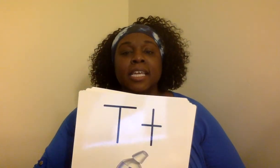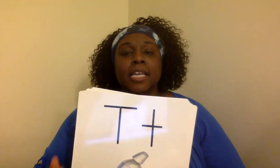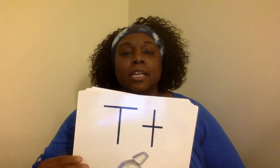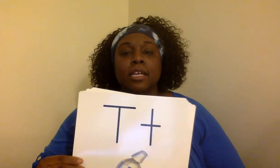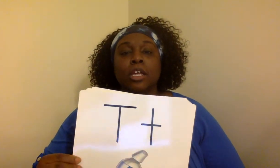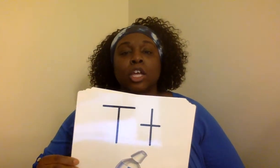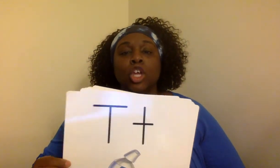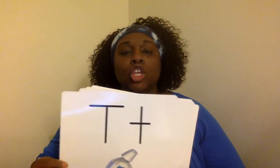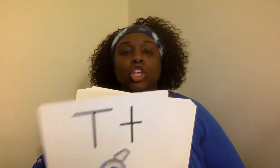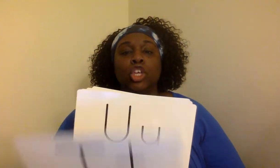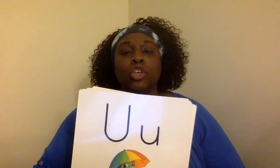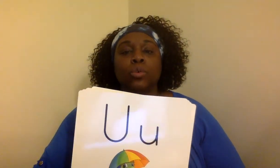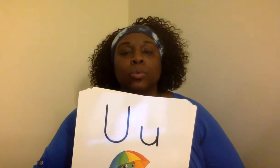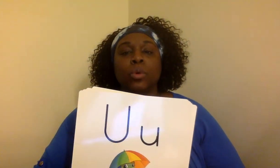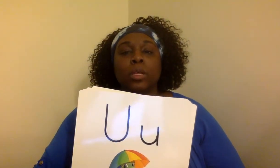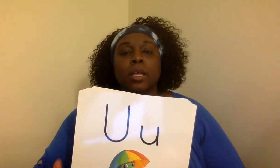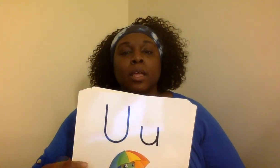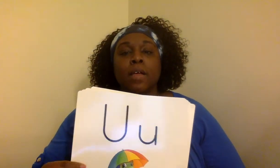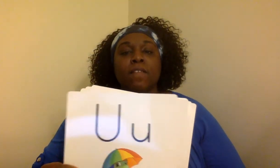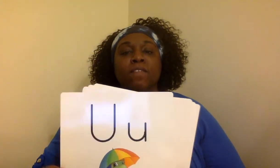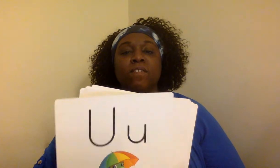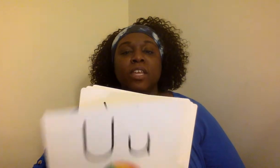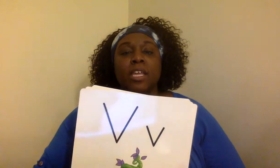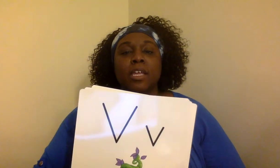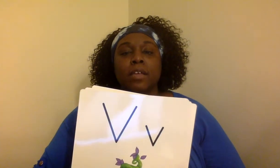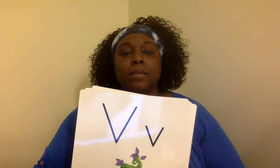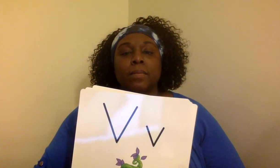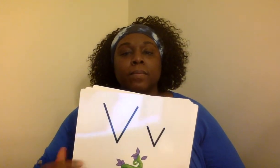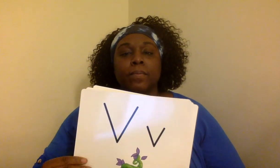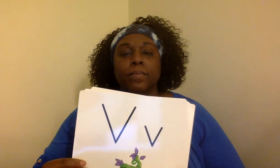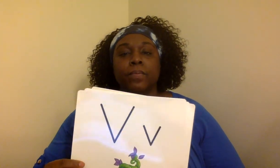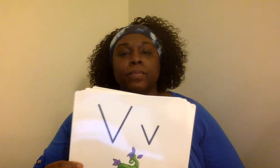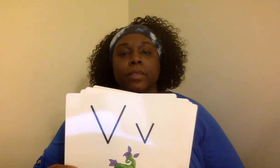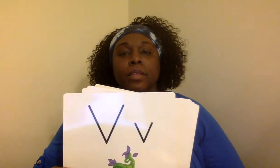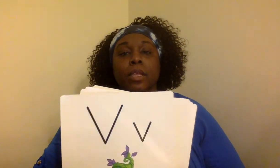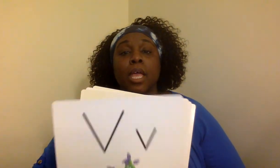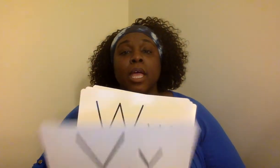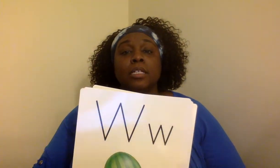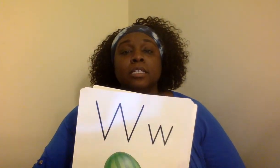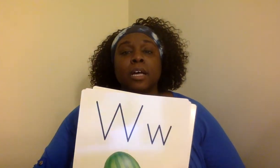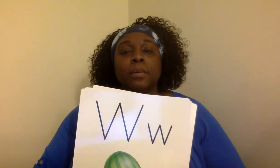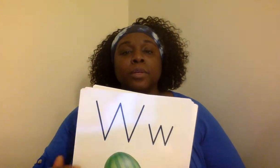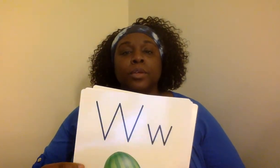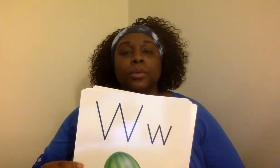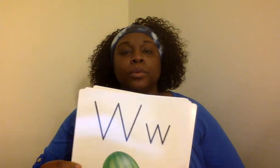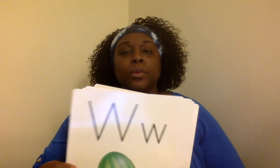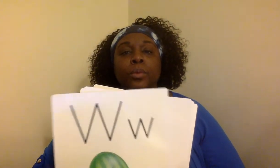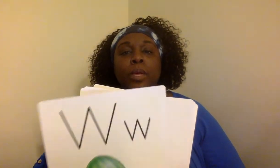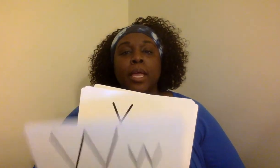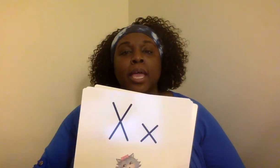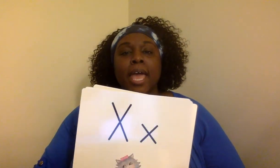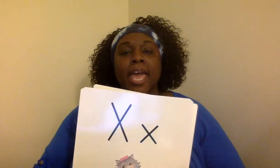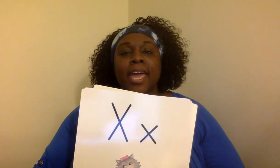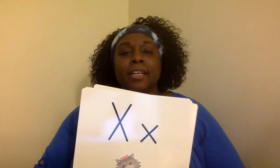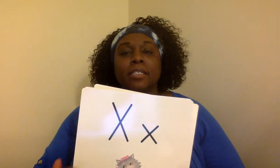U V W X